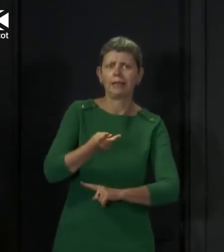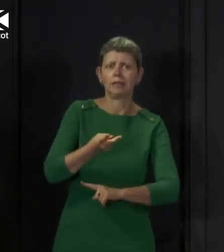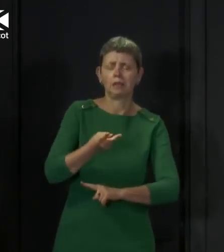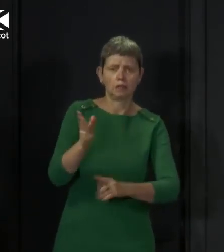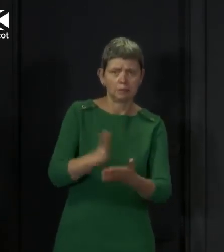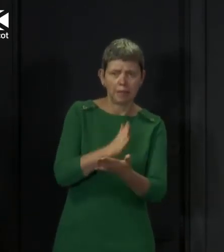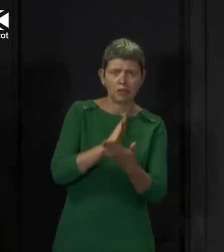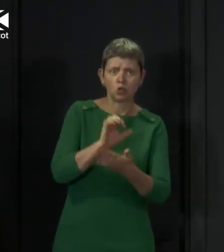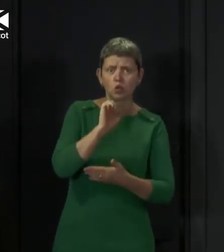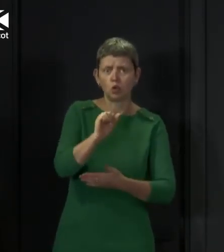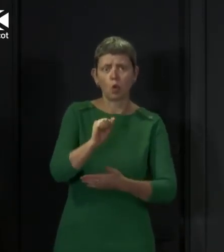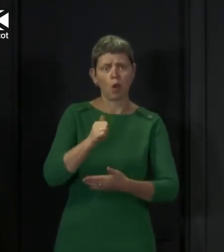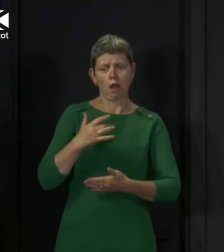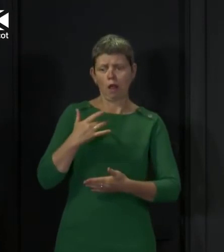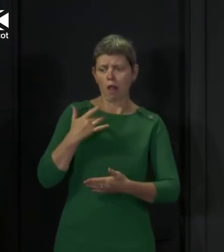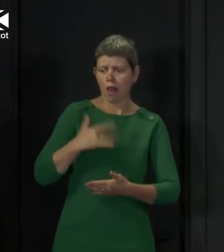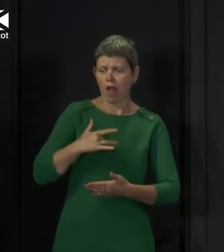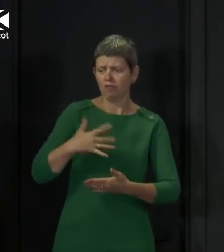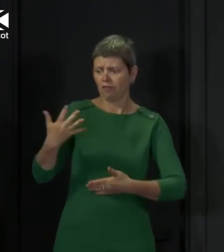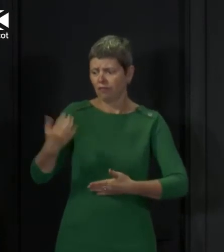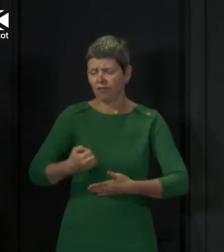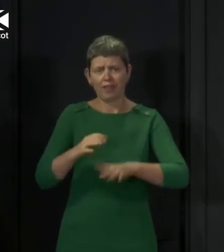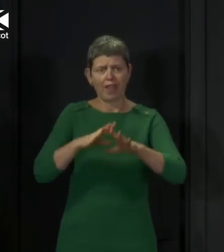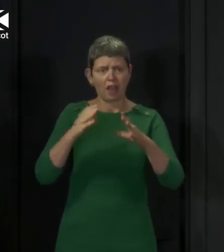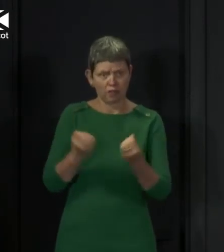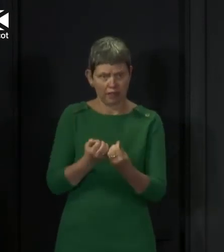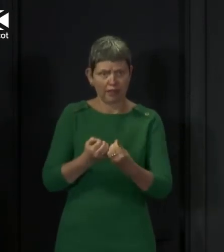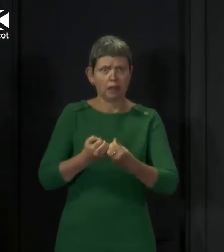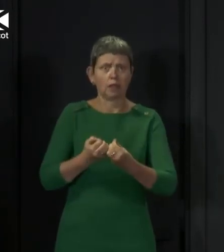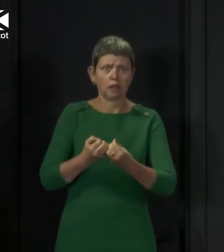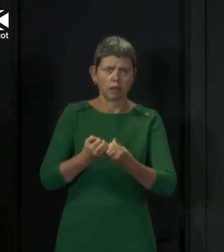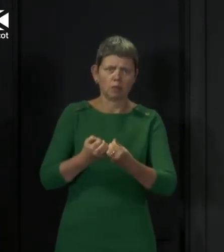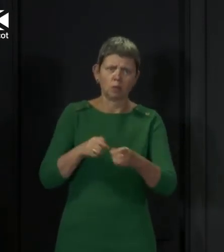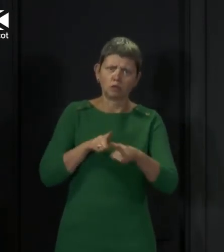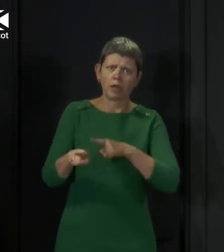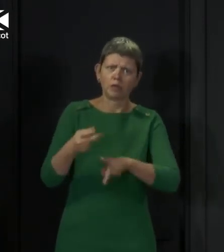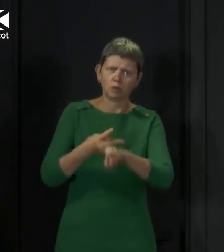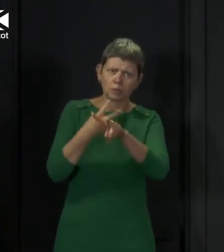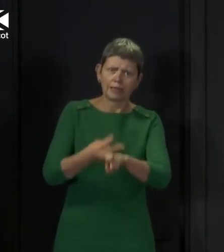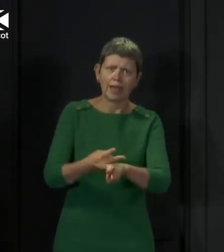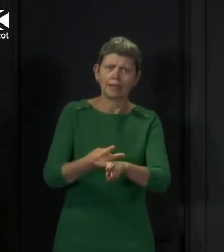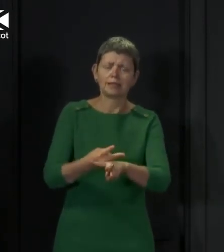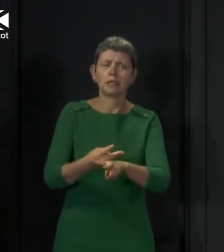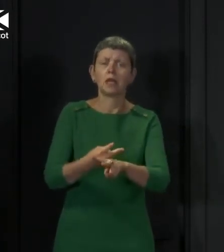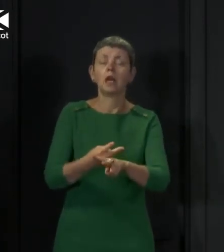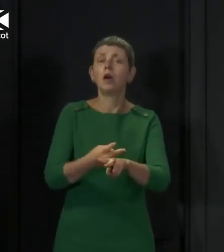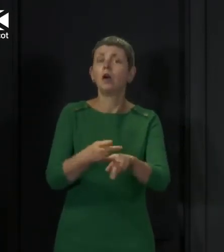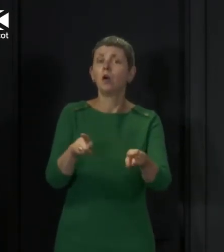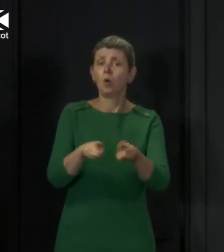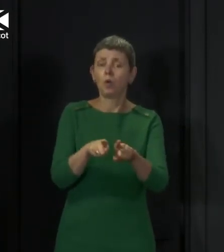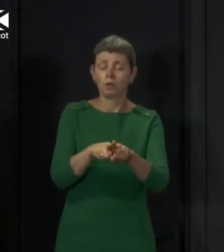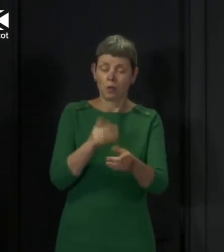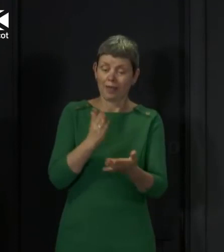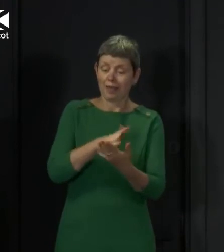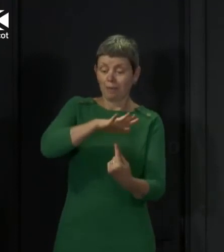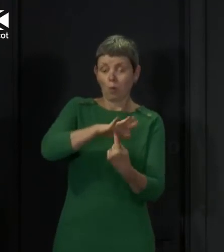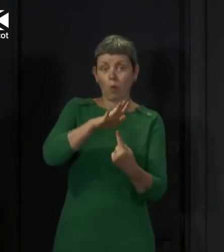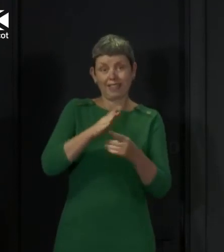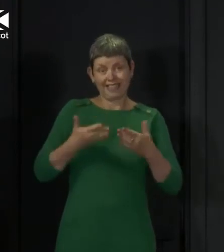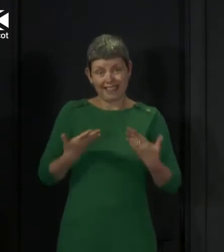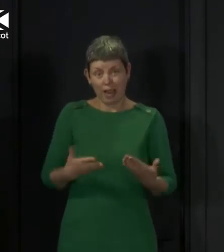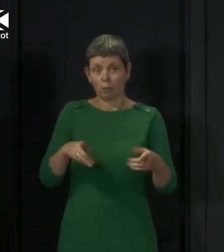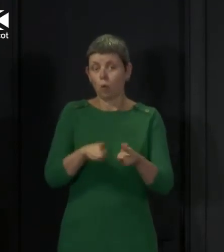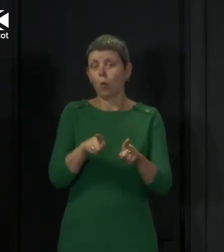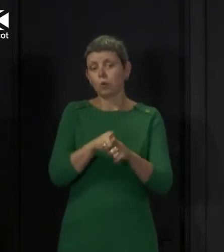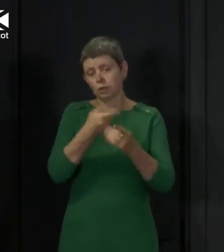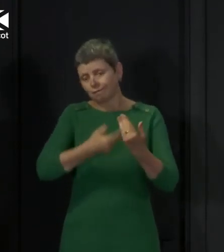livelihoods. That's important in the short term, but it is also vital to help lay the groundwork for a sustainable economic recovery.